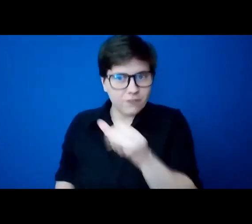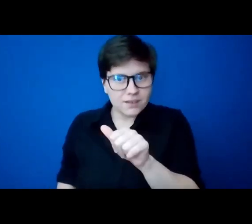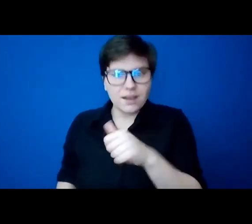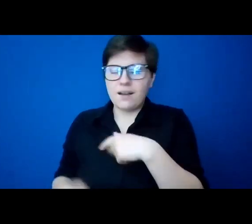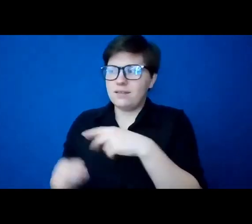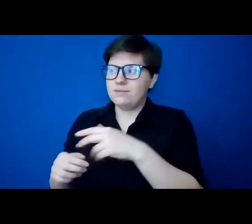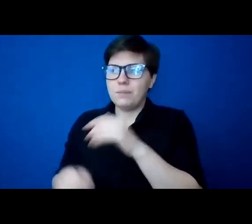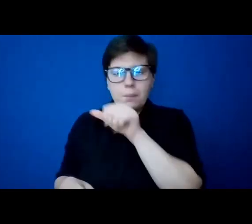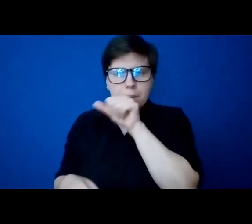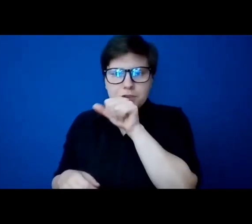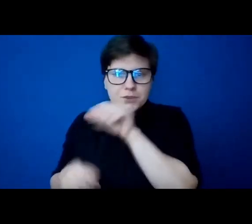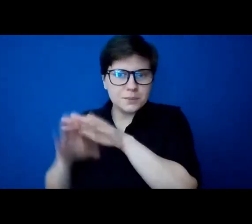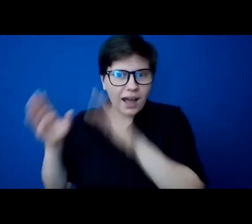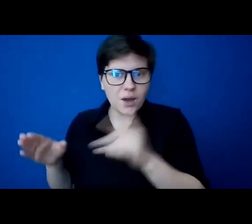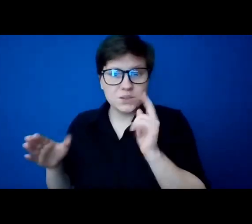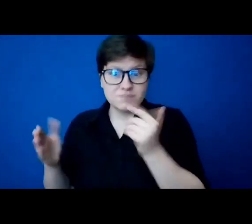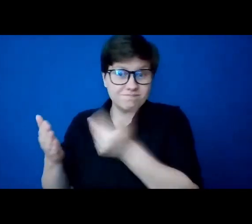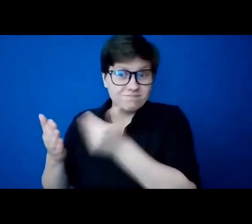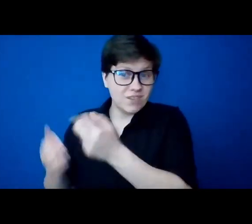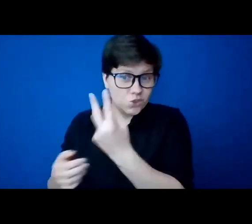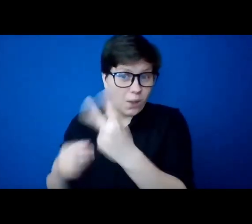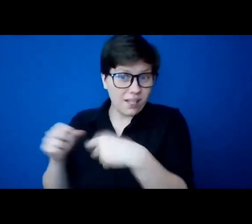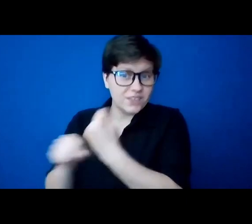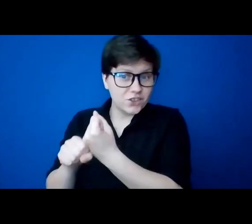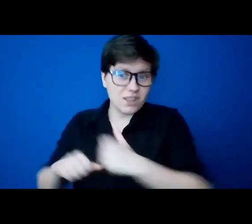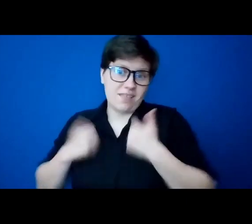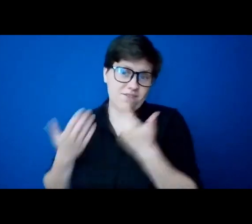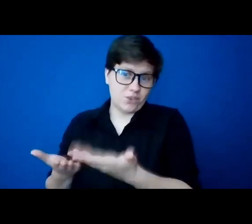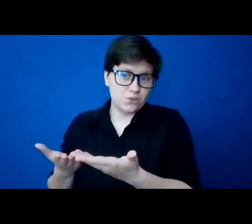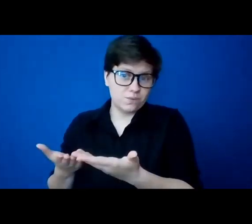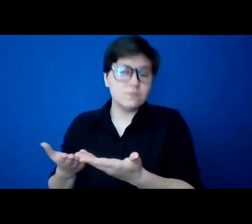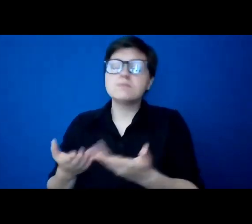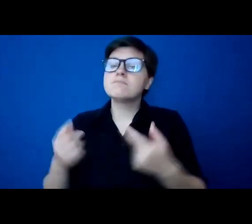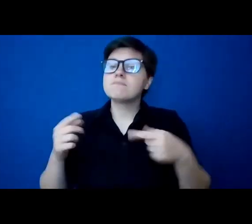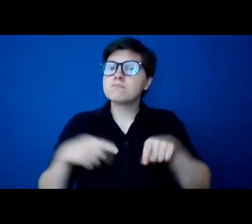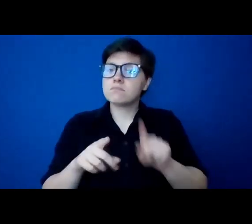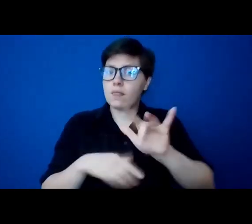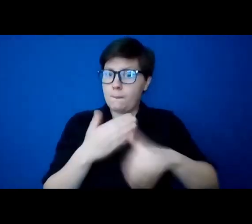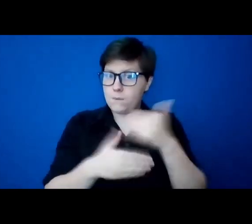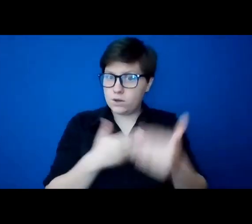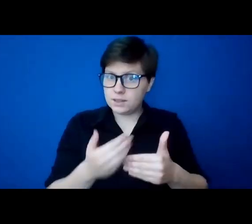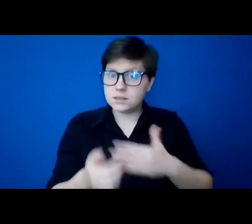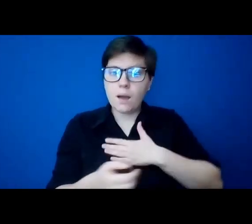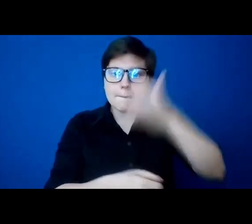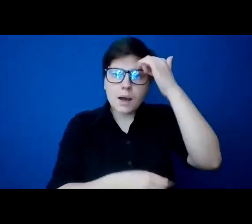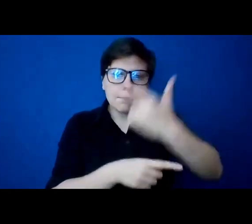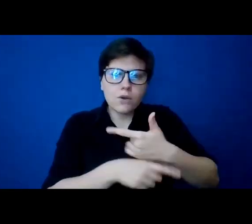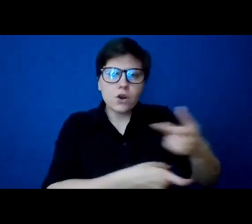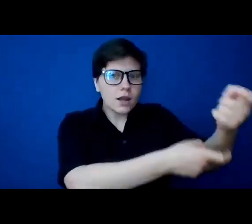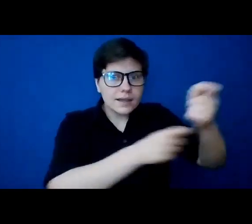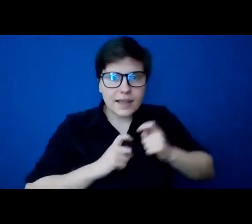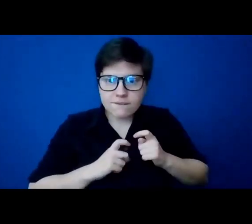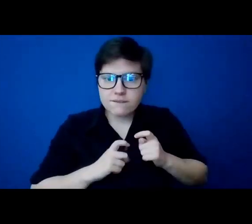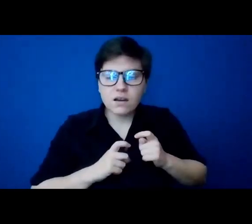for almost 12 years. And in that process, my brother gave more to me and taught